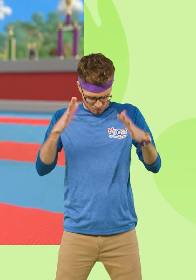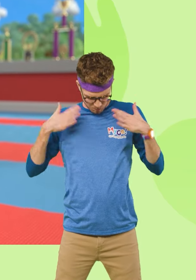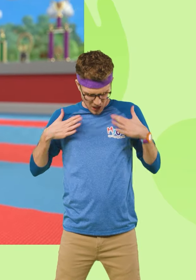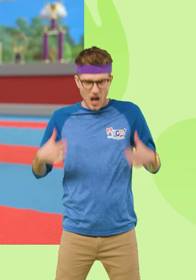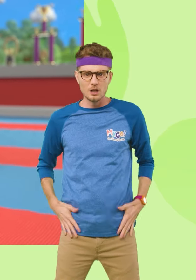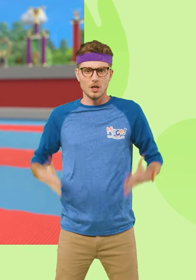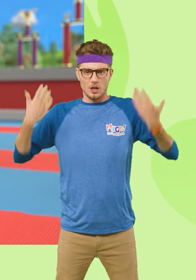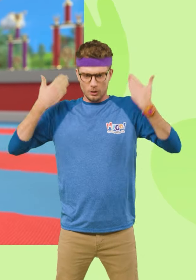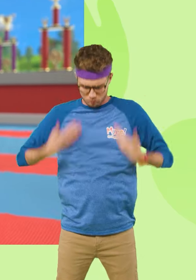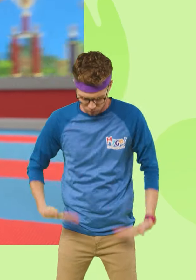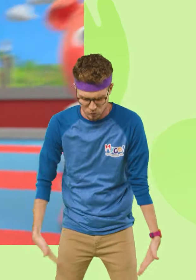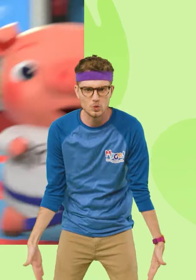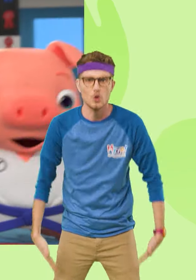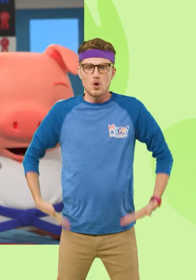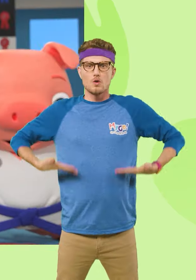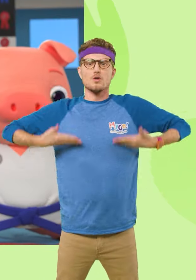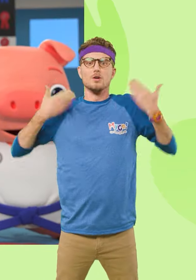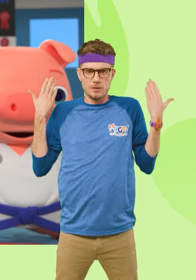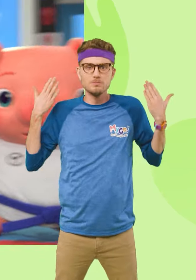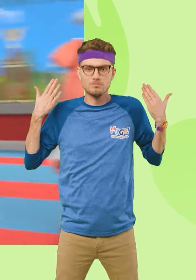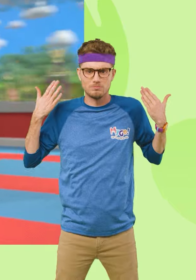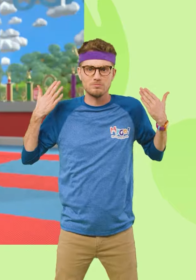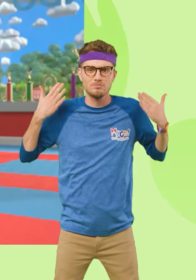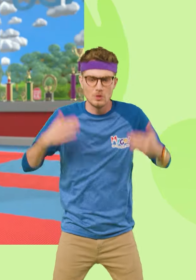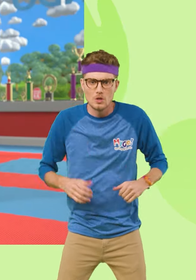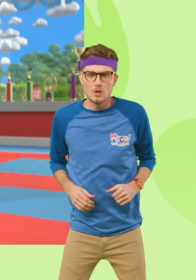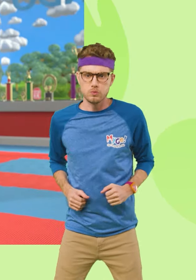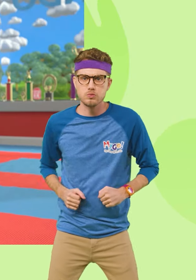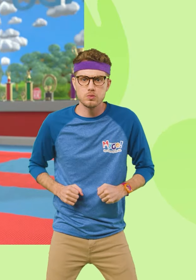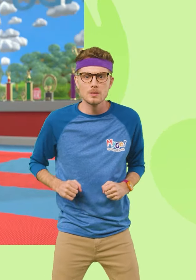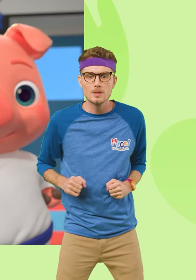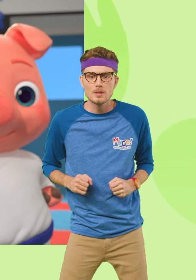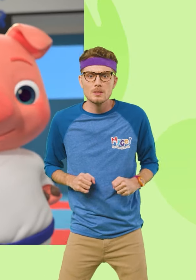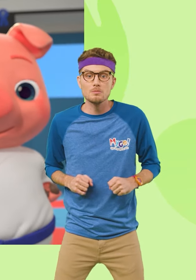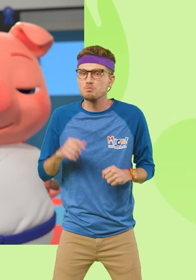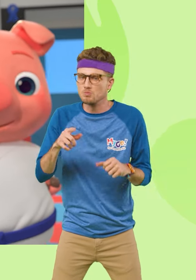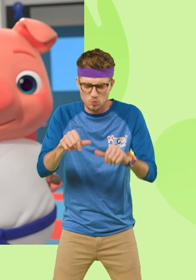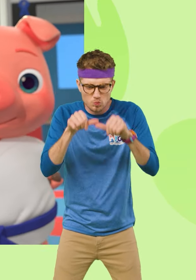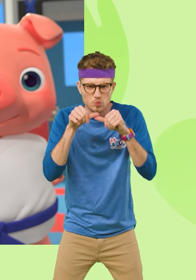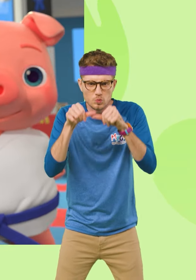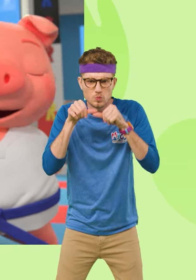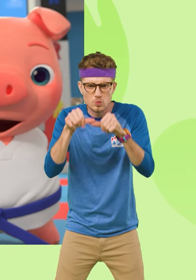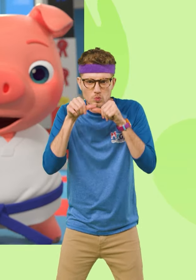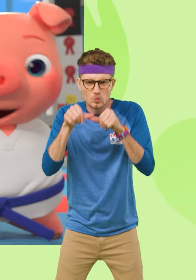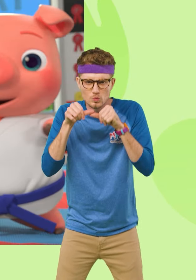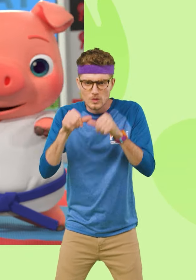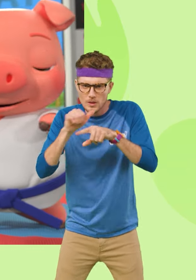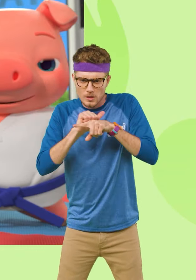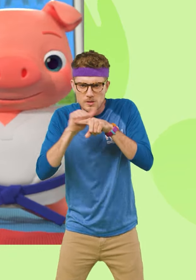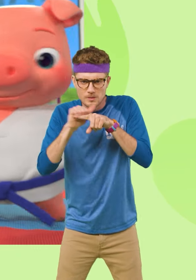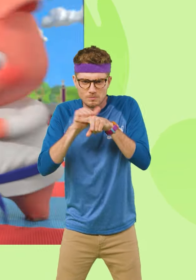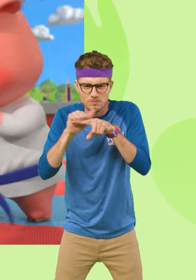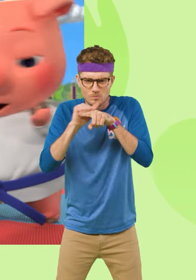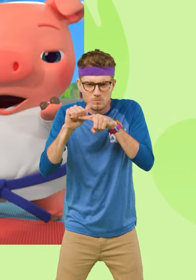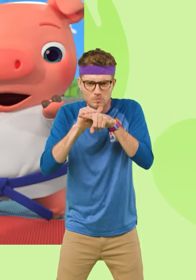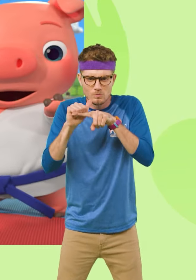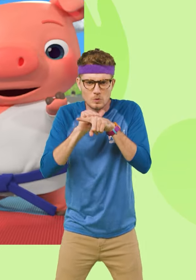body, fist and all Don't give up if you train